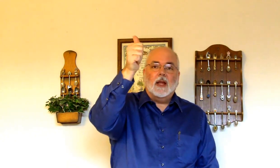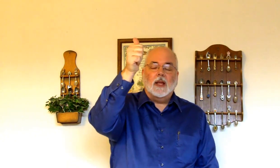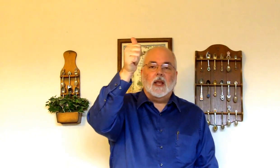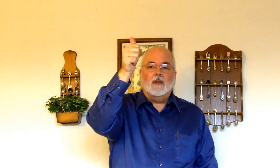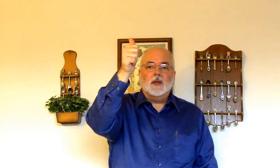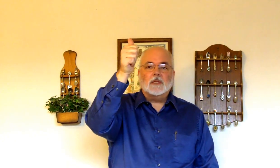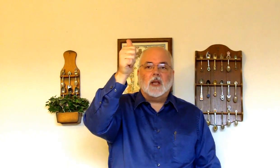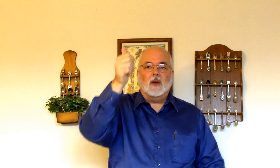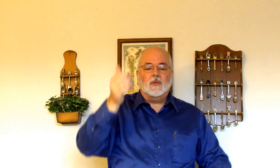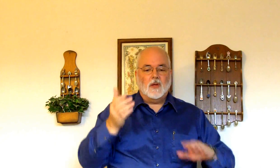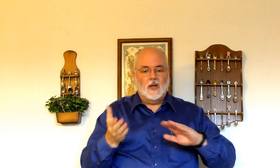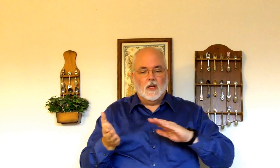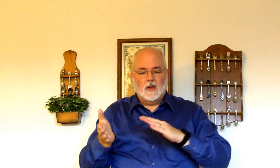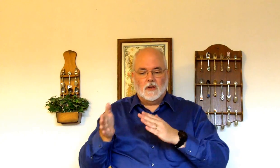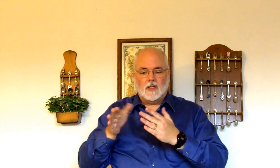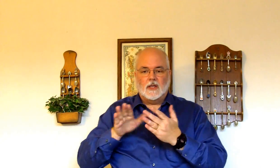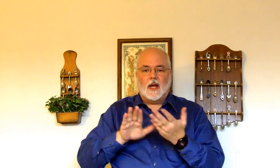He gave himself. To die.